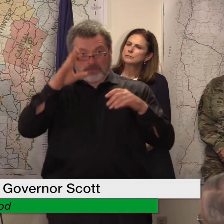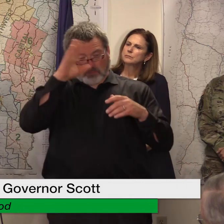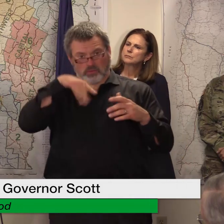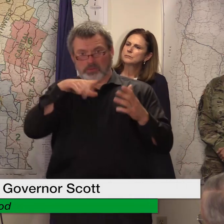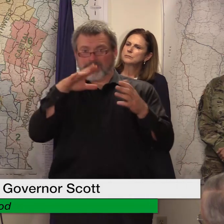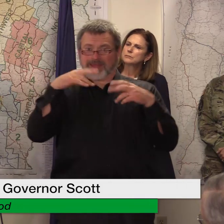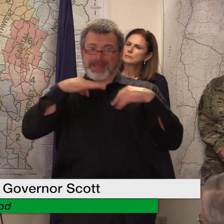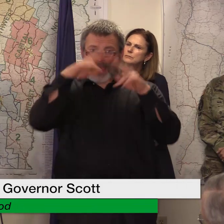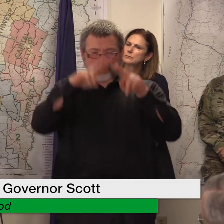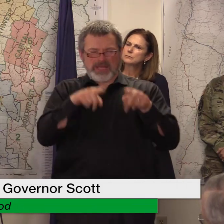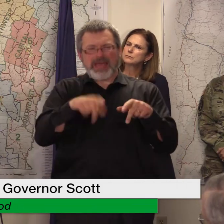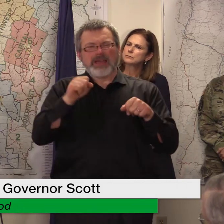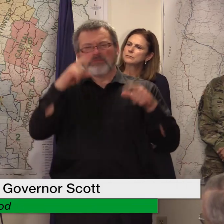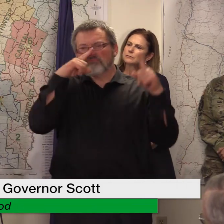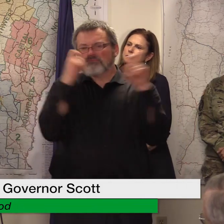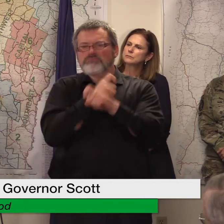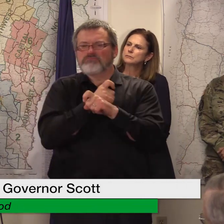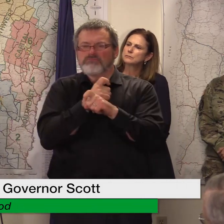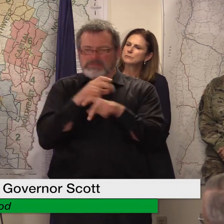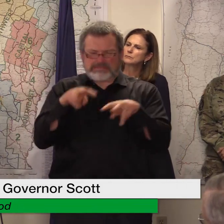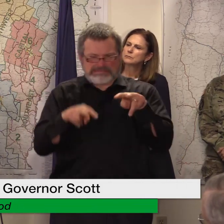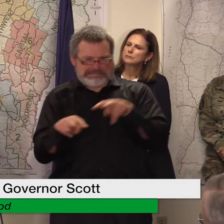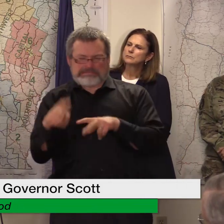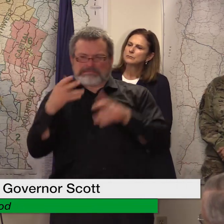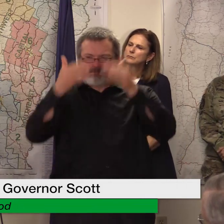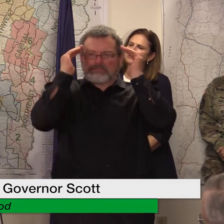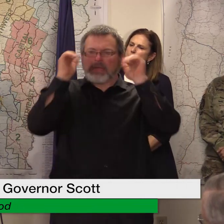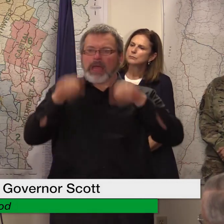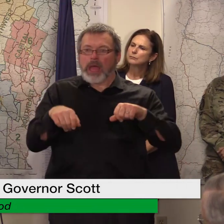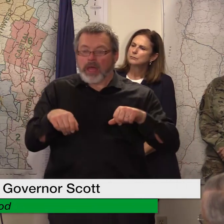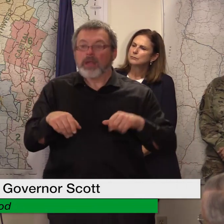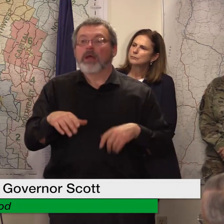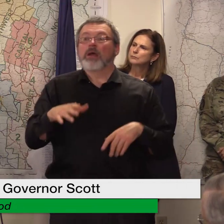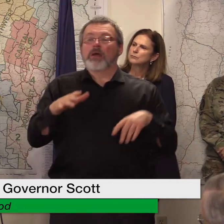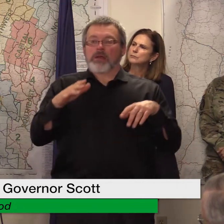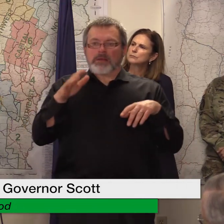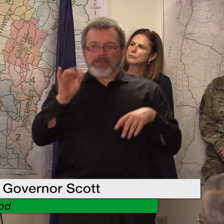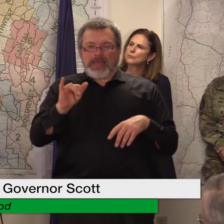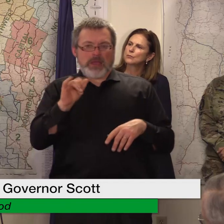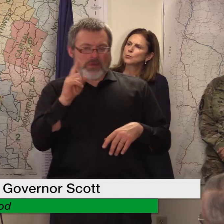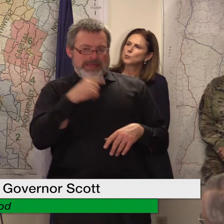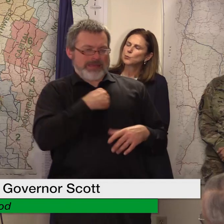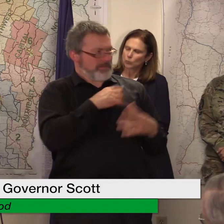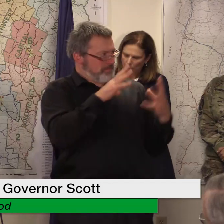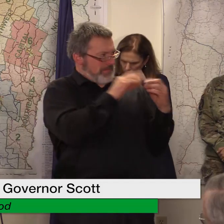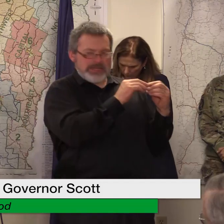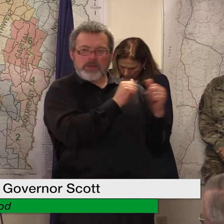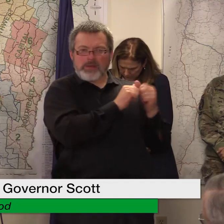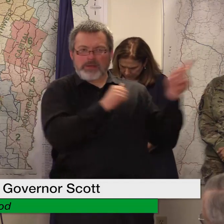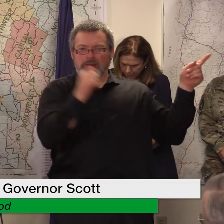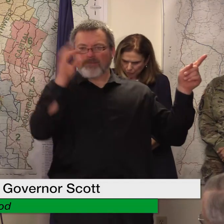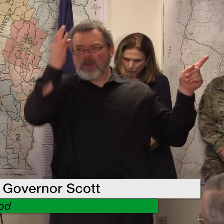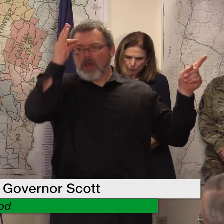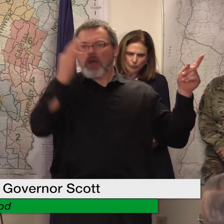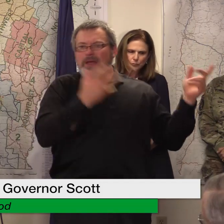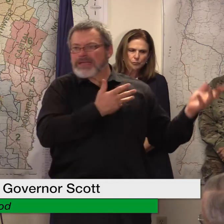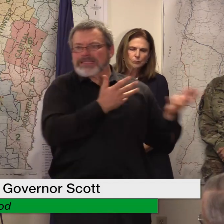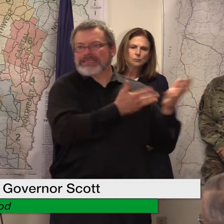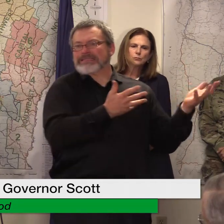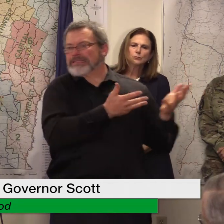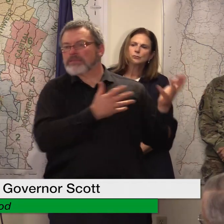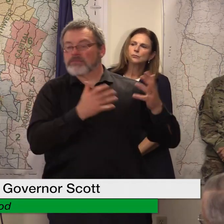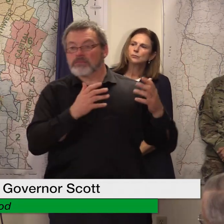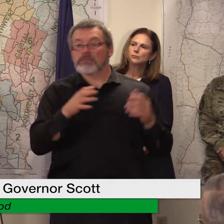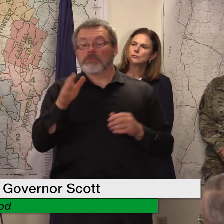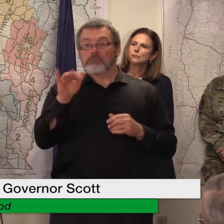met with the congressional delegations to walk them through these type of letters and who to contact if a constituent